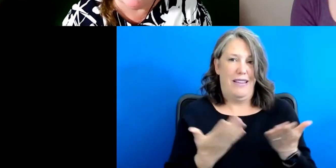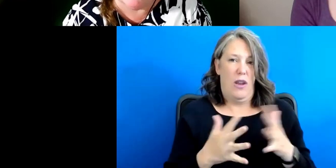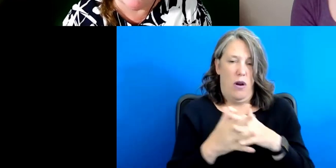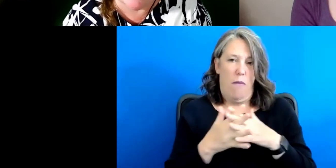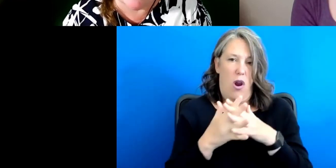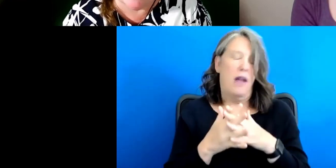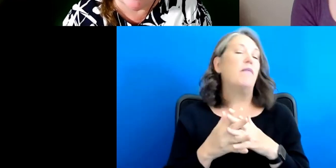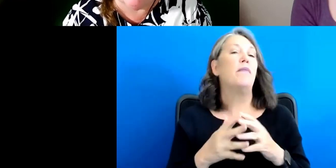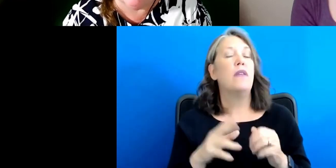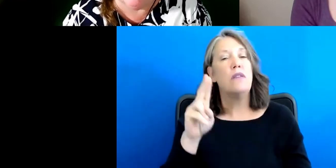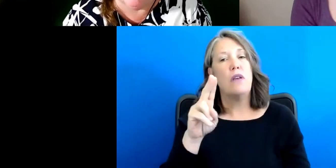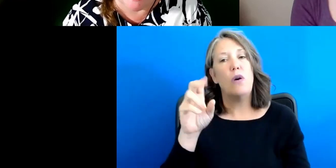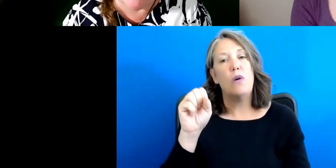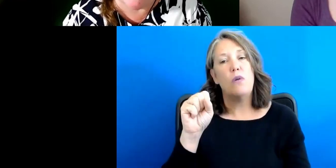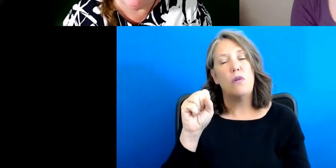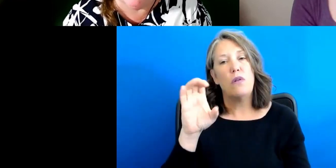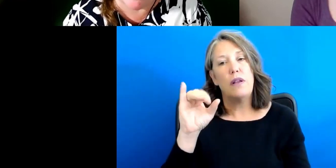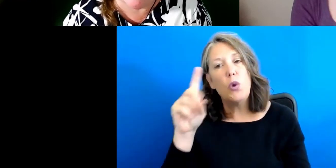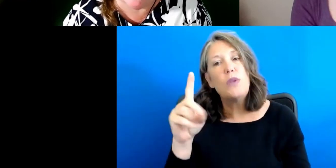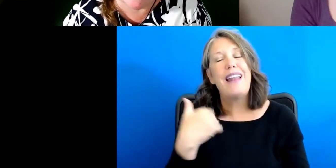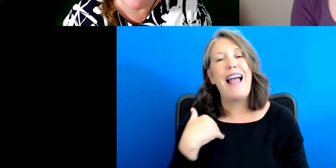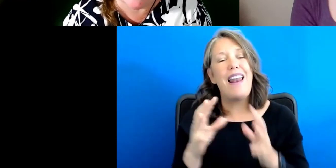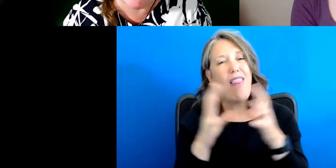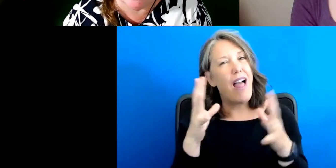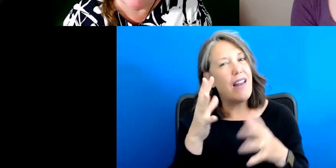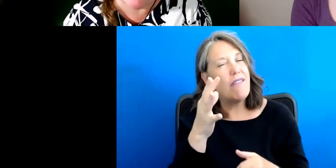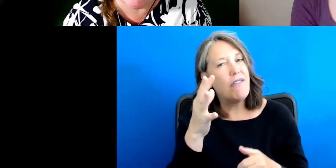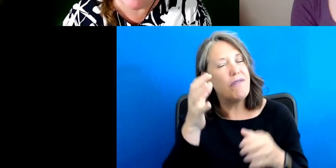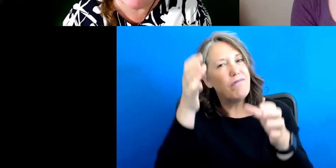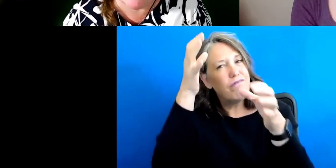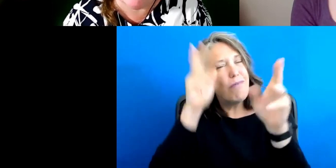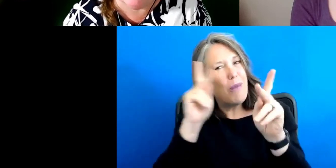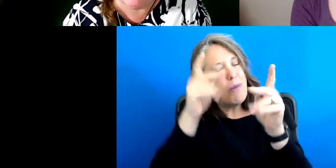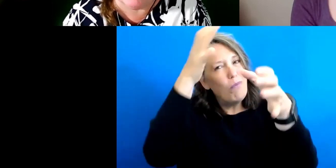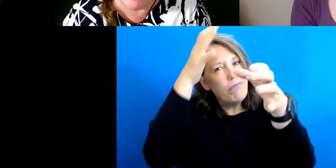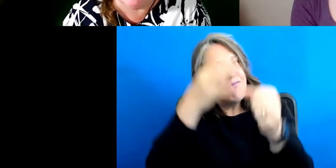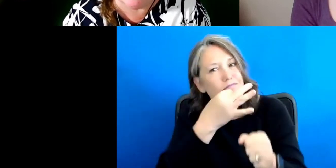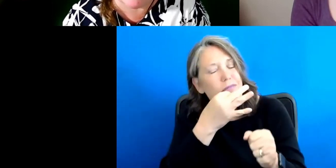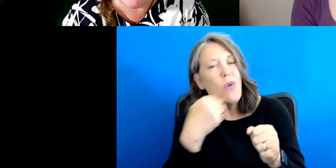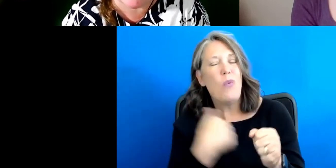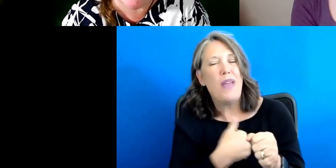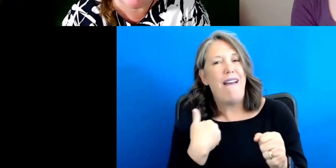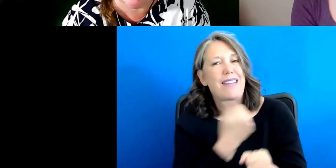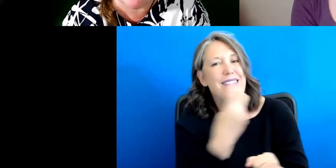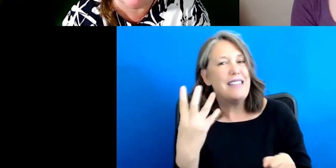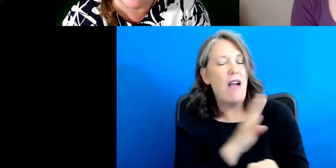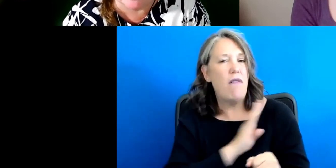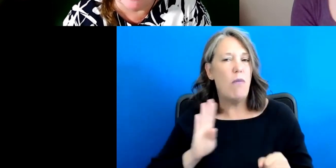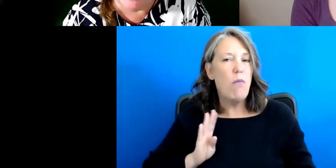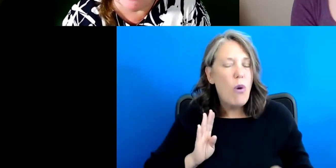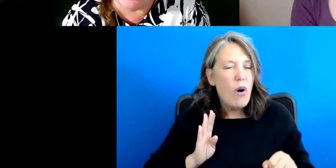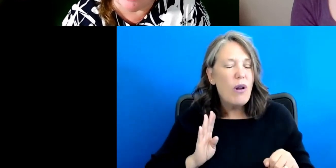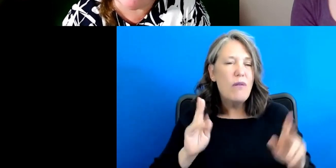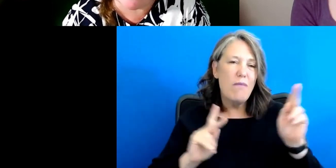So UCEDD, um, had a lot of expertise in-house. We had several board members and staff involved